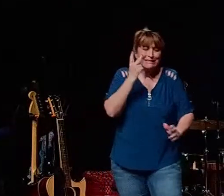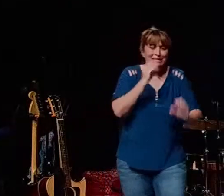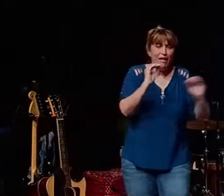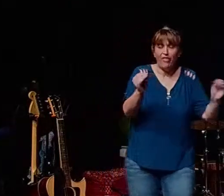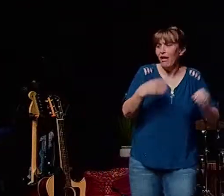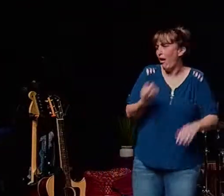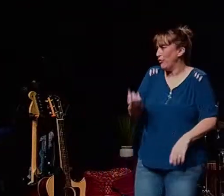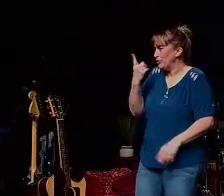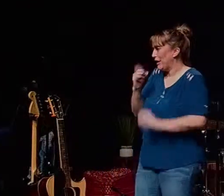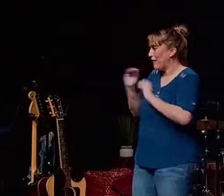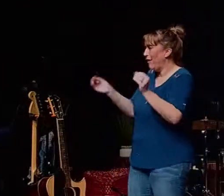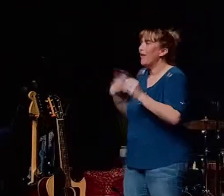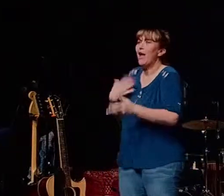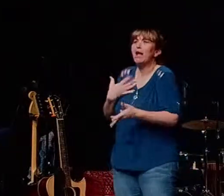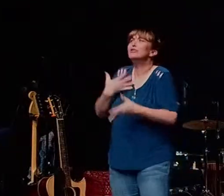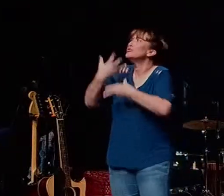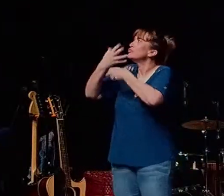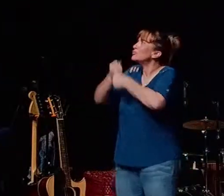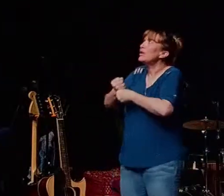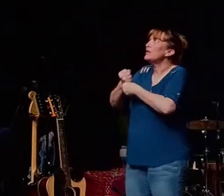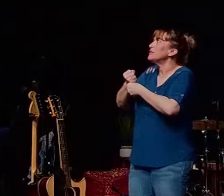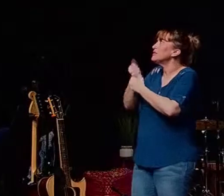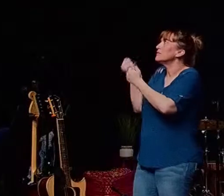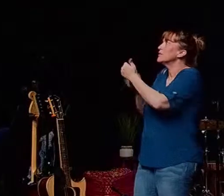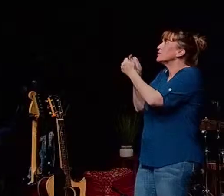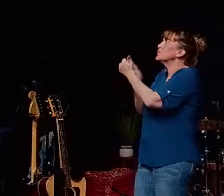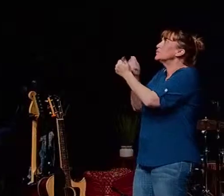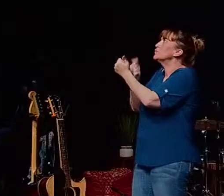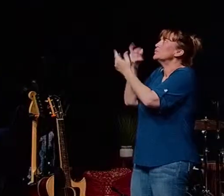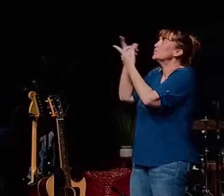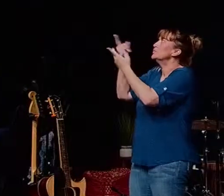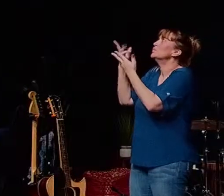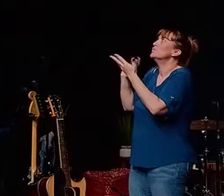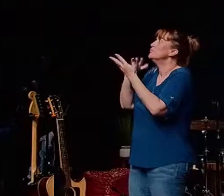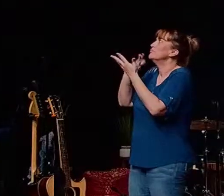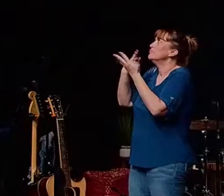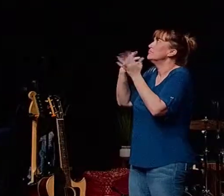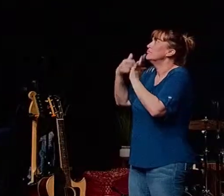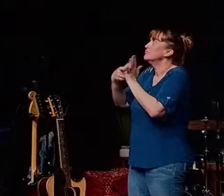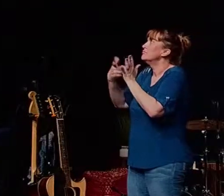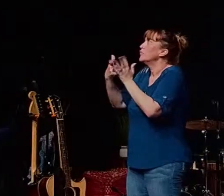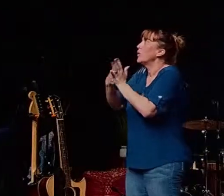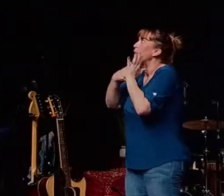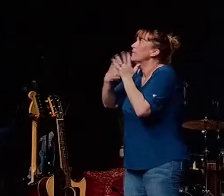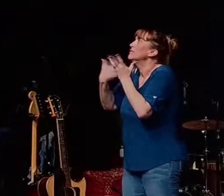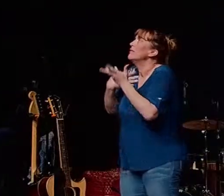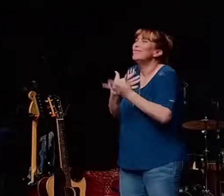myself in i just trust and do what i'm told and here i am 20 what 4 25 years later